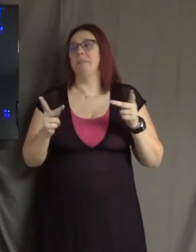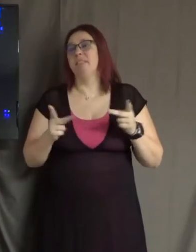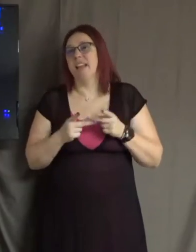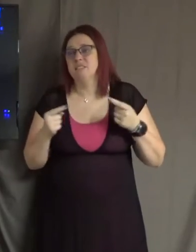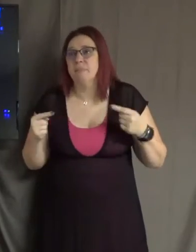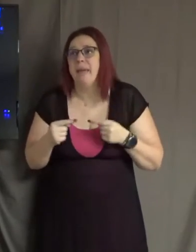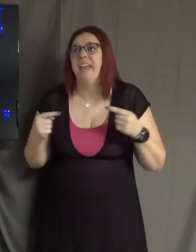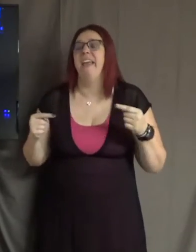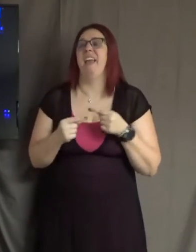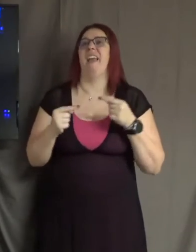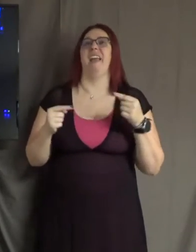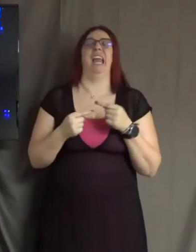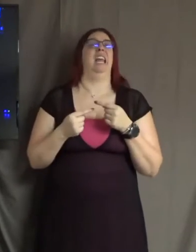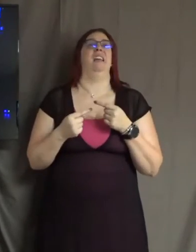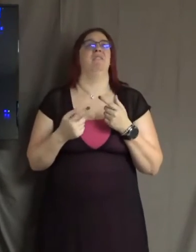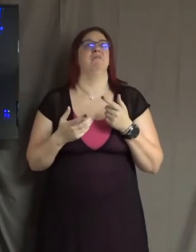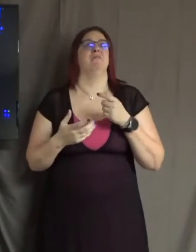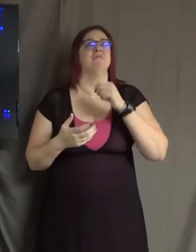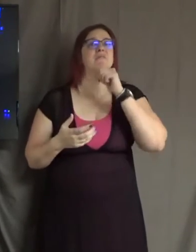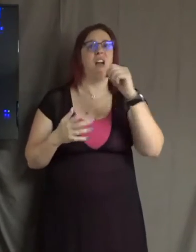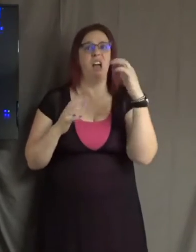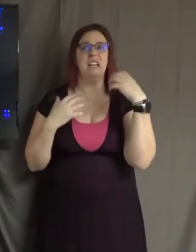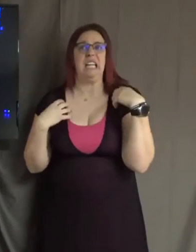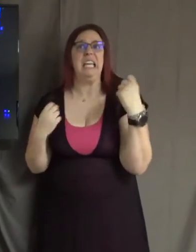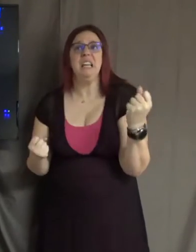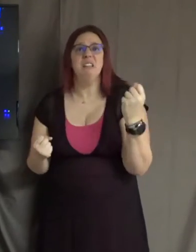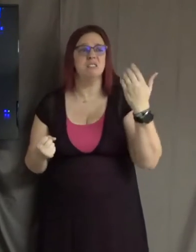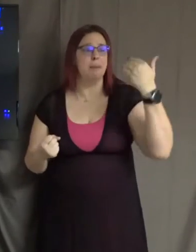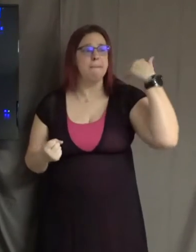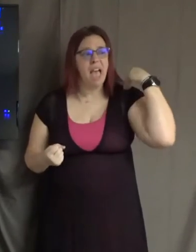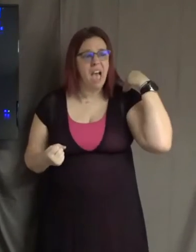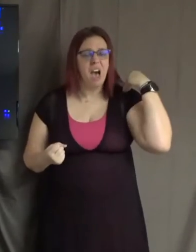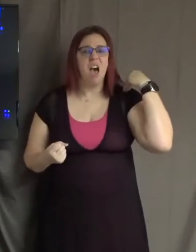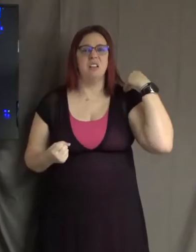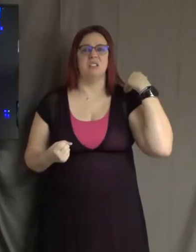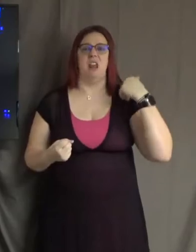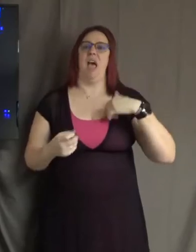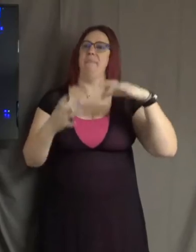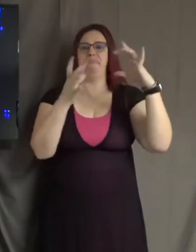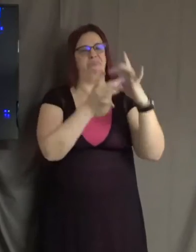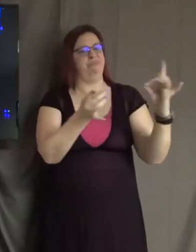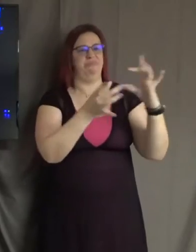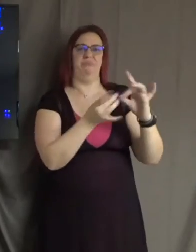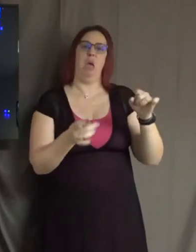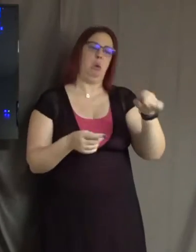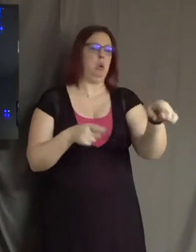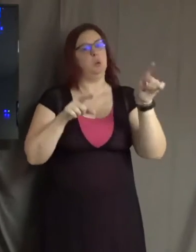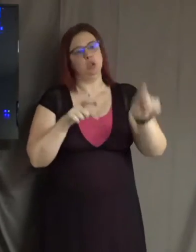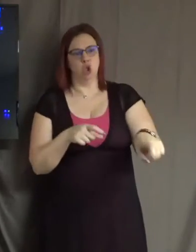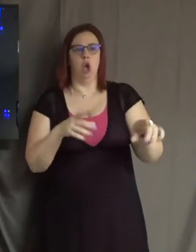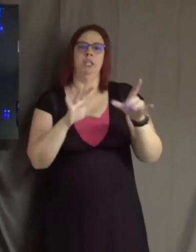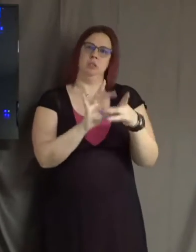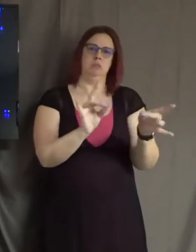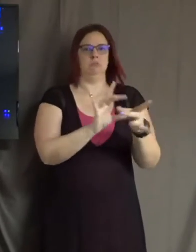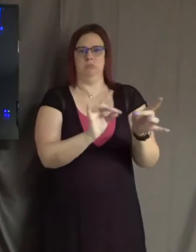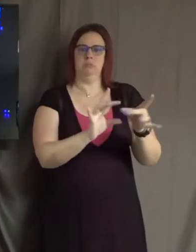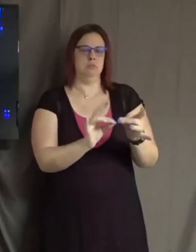unhealed past in me as I'm telling people what they should do? And so we are